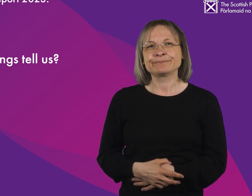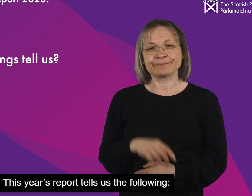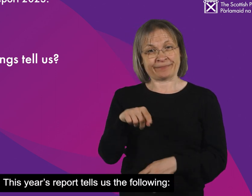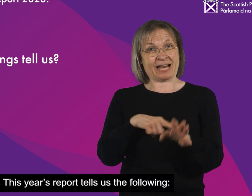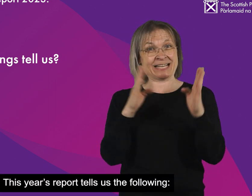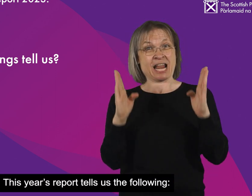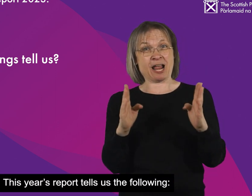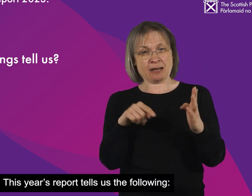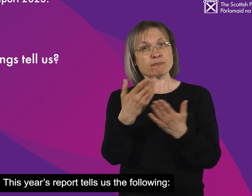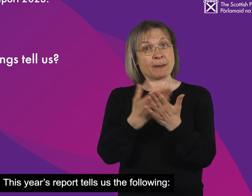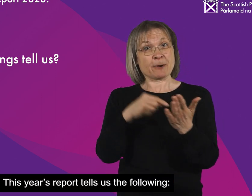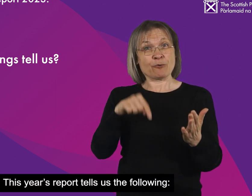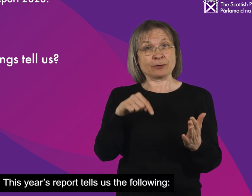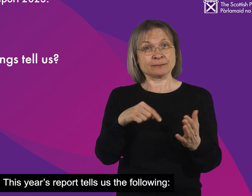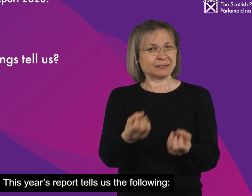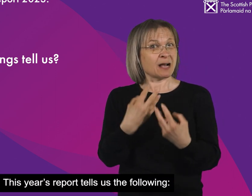This year's report tells us the following.